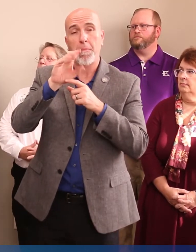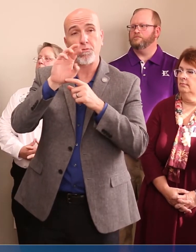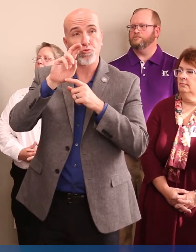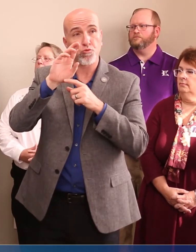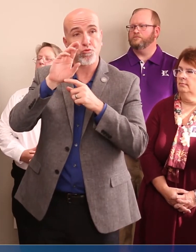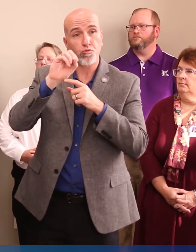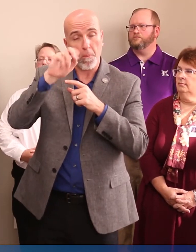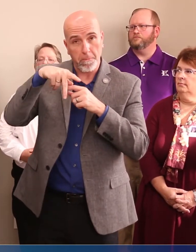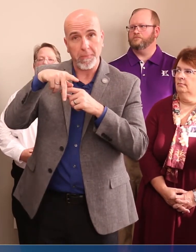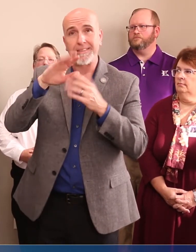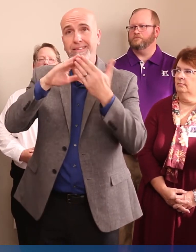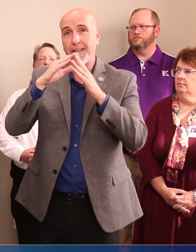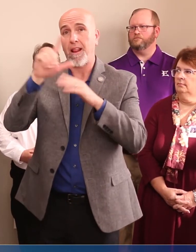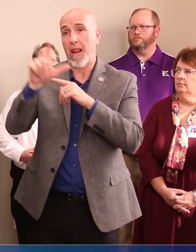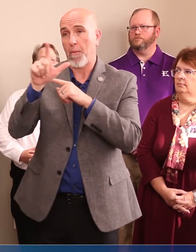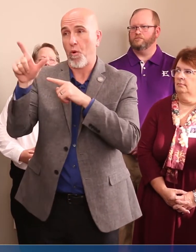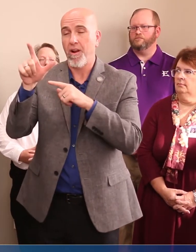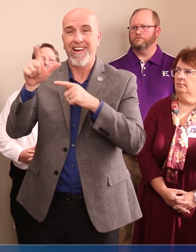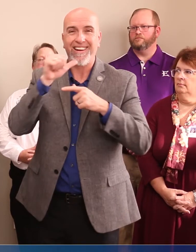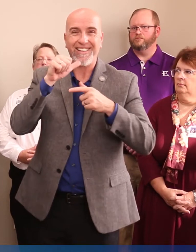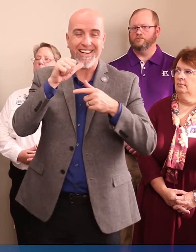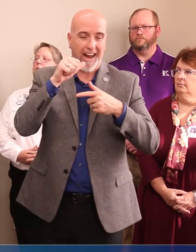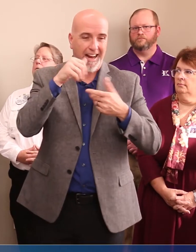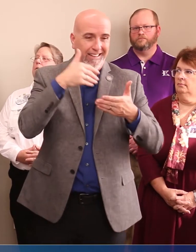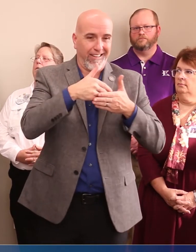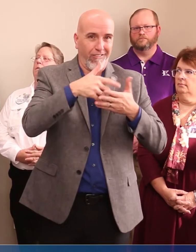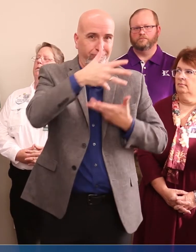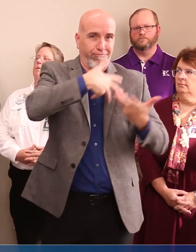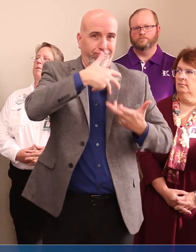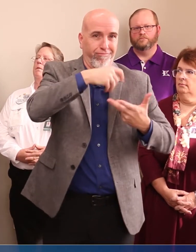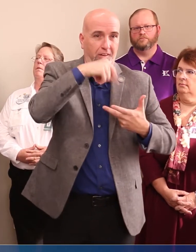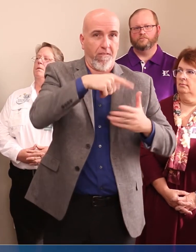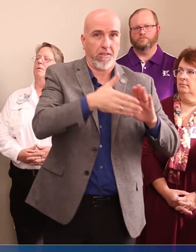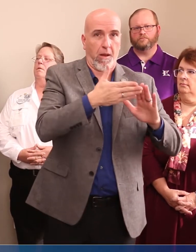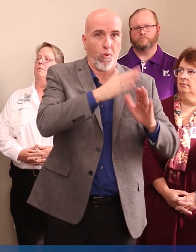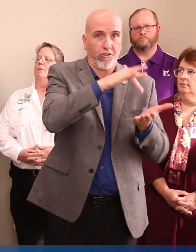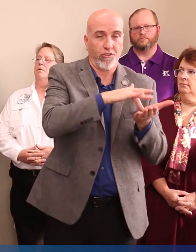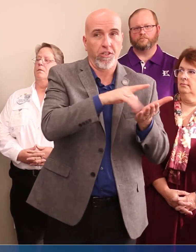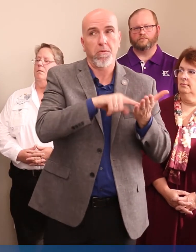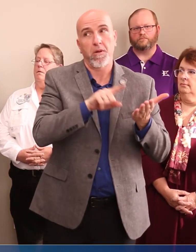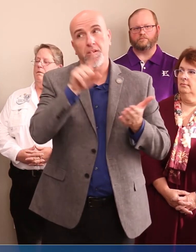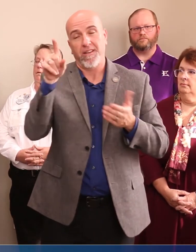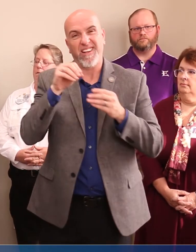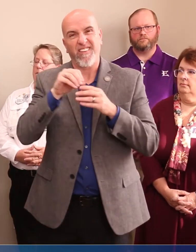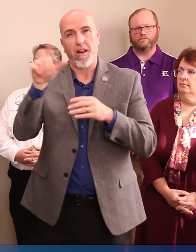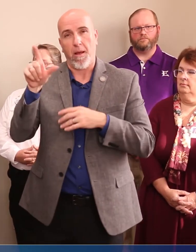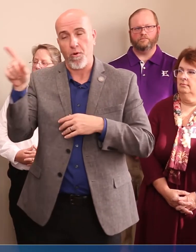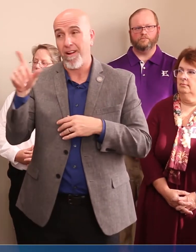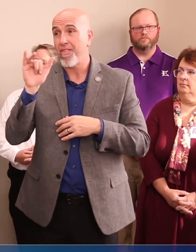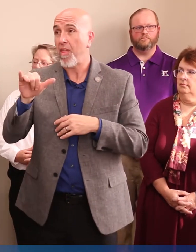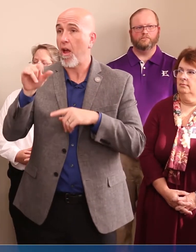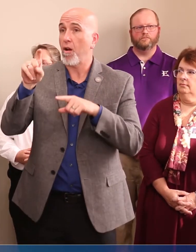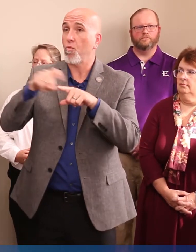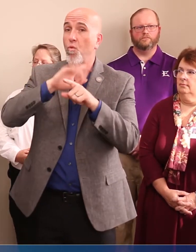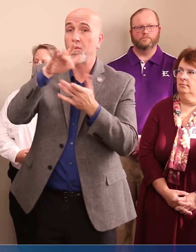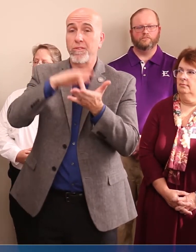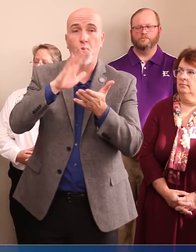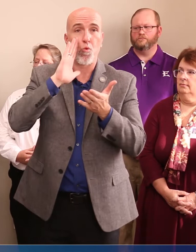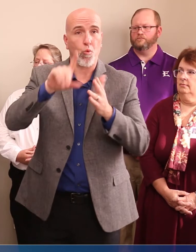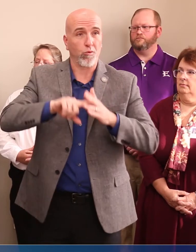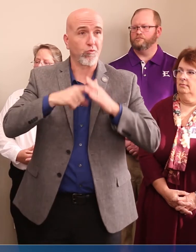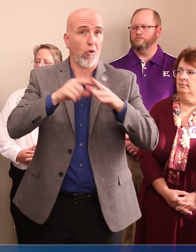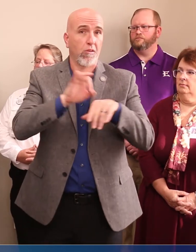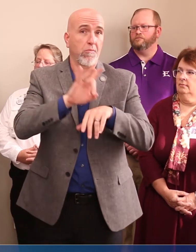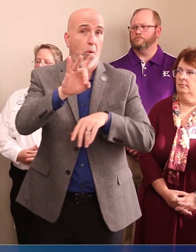away from the hubbub of the activity of this operations center here. And so that call center will be active